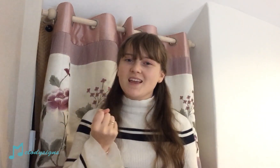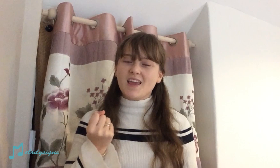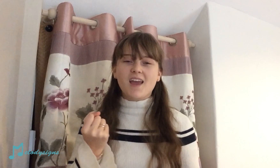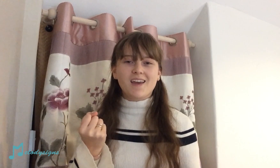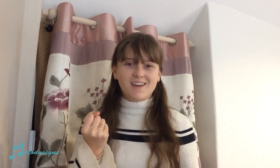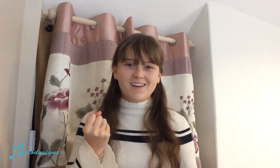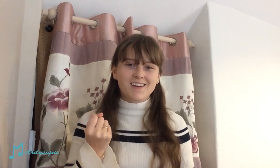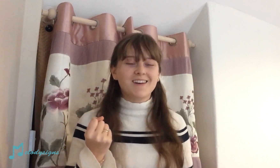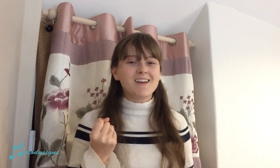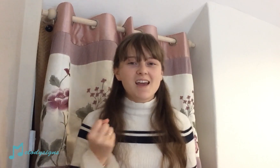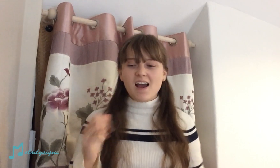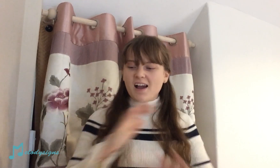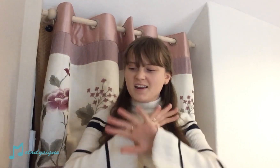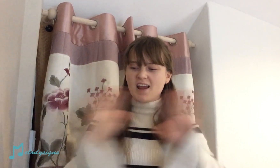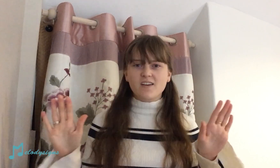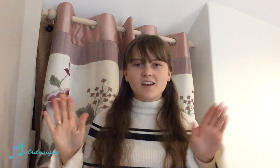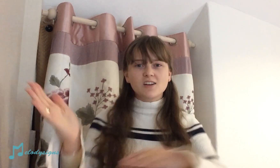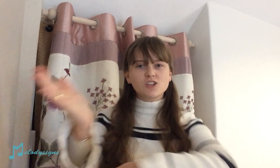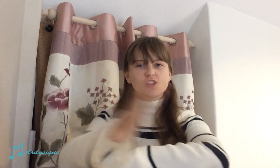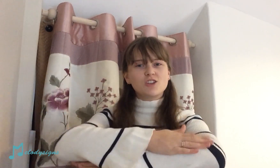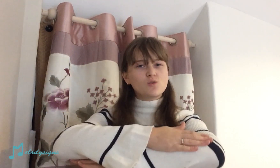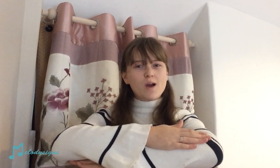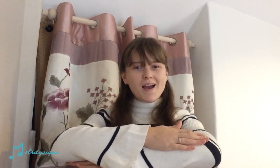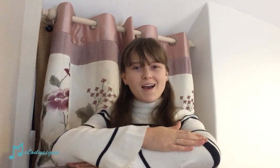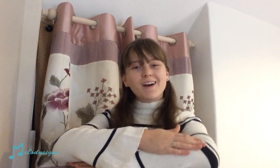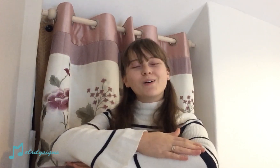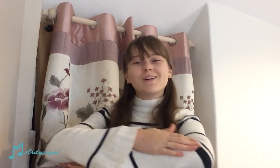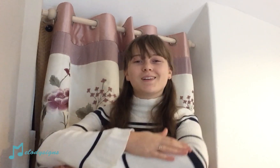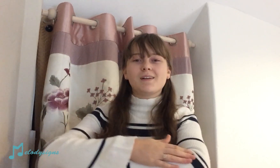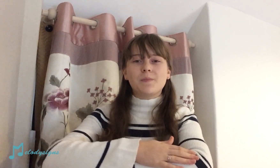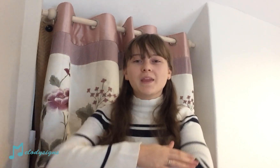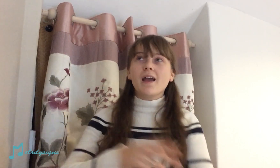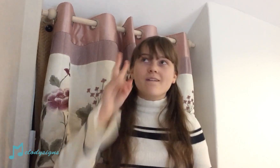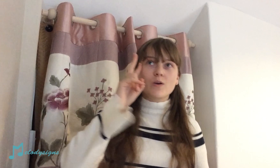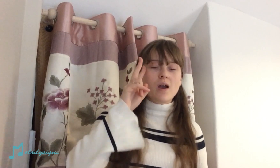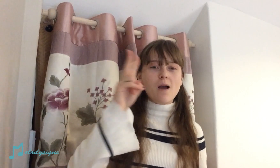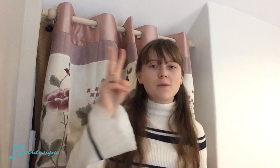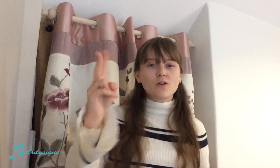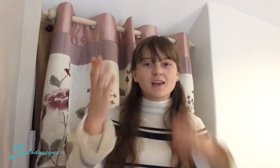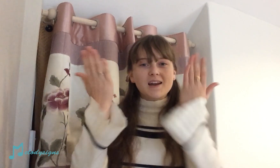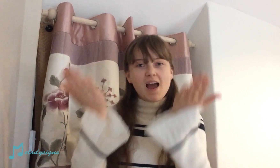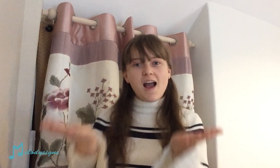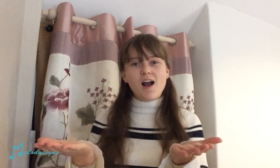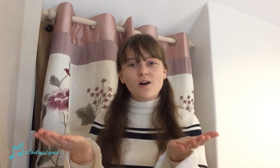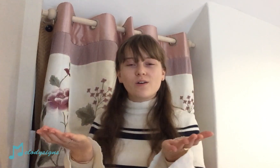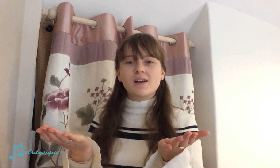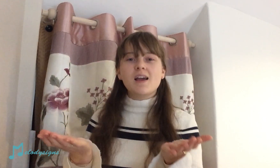taking, I ain't never gonna shut you out Everywhere I'm looking now,